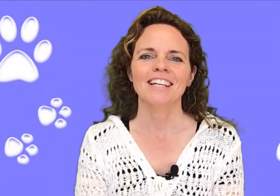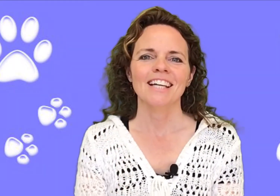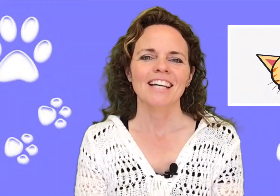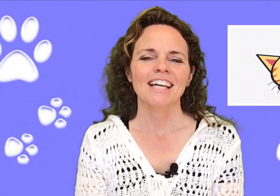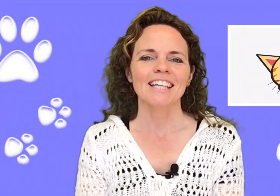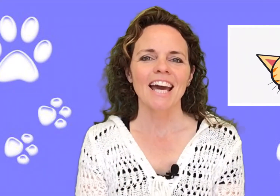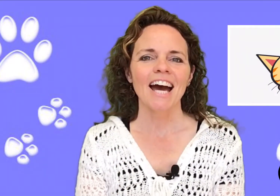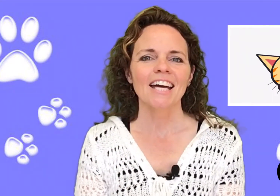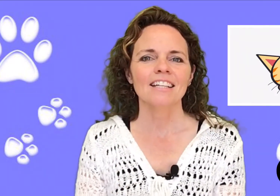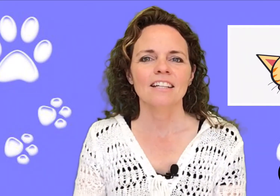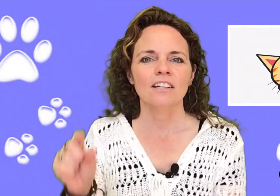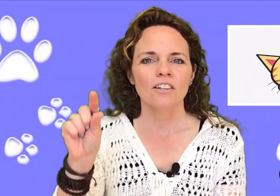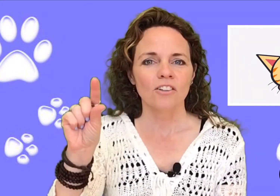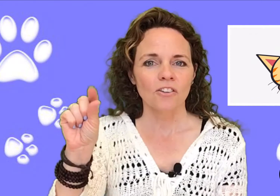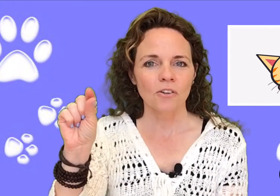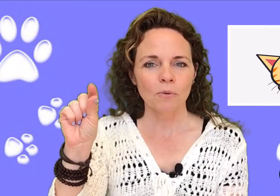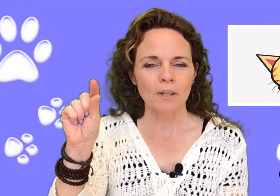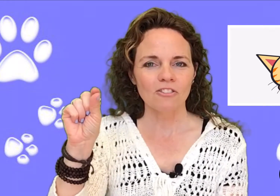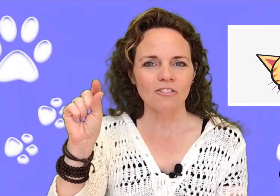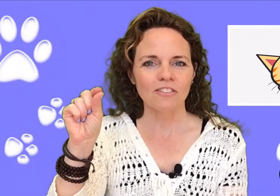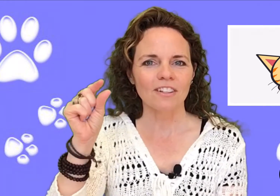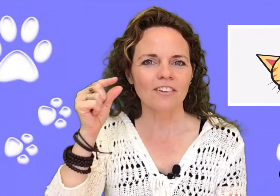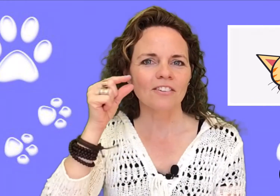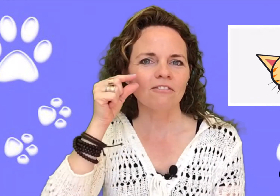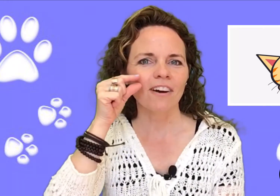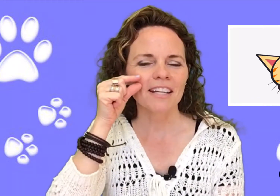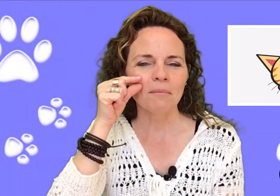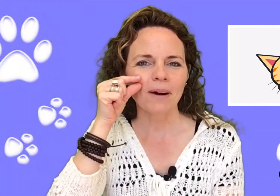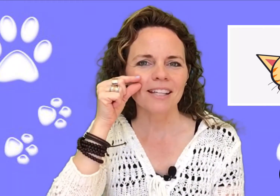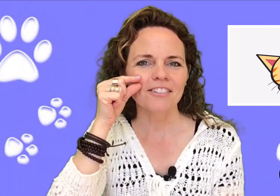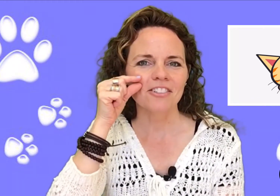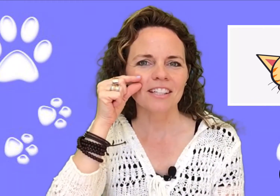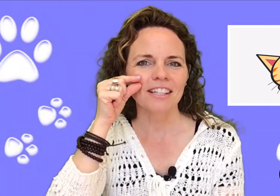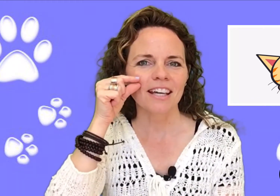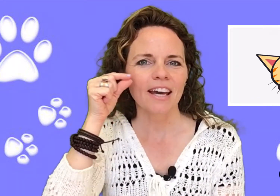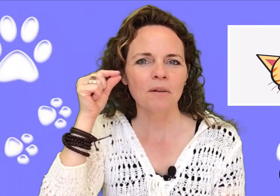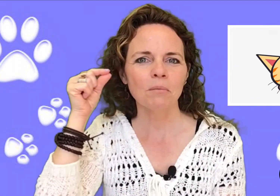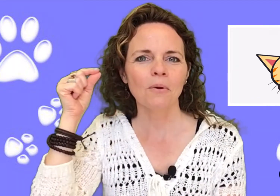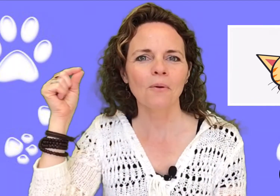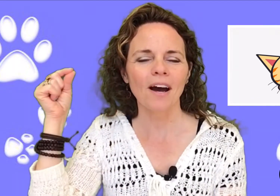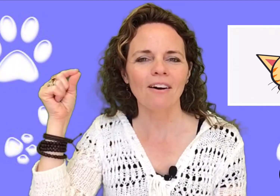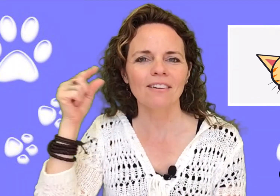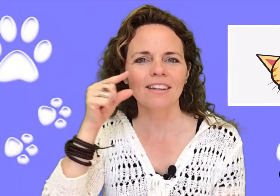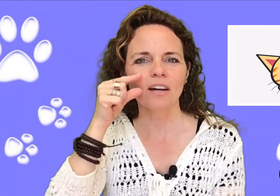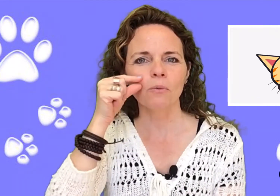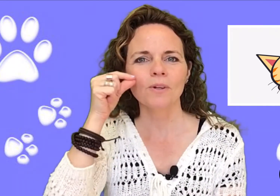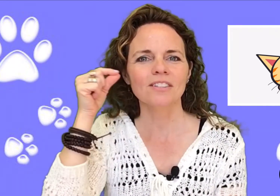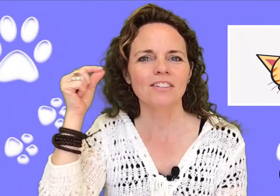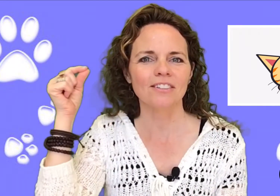Cat. Two pincher fingers right up by the cheek and pull out like whiskers.